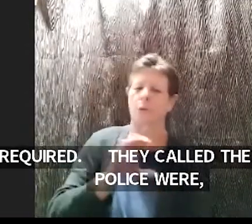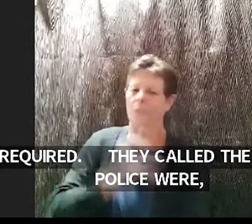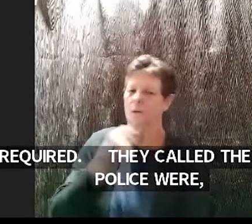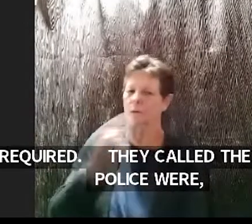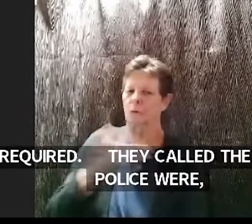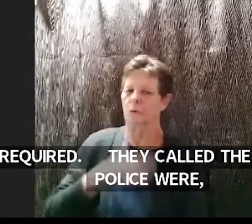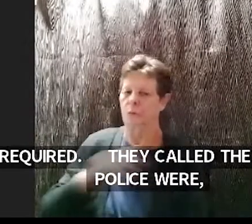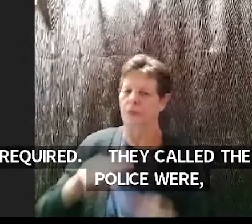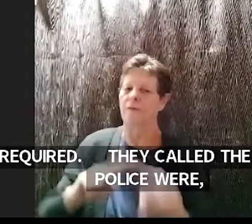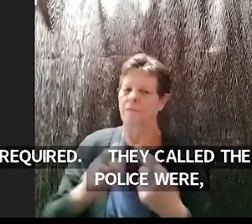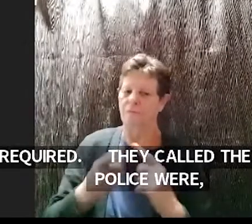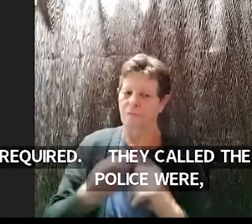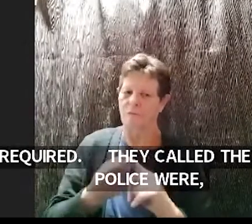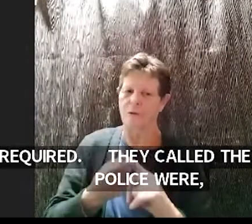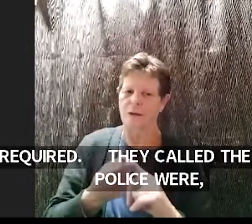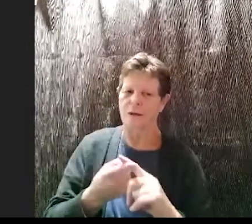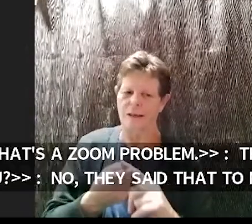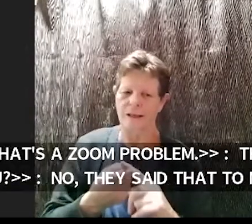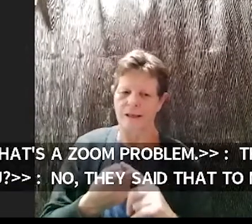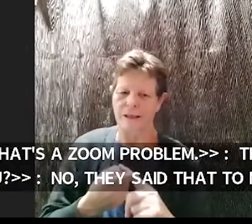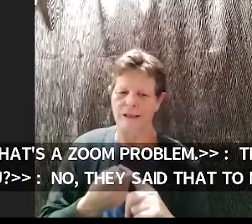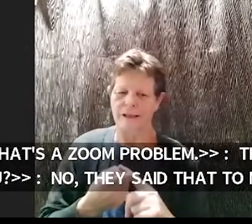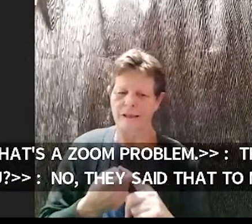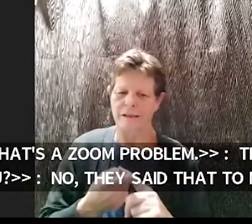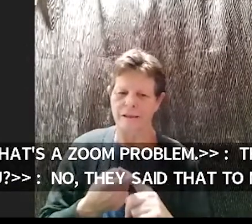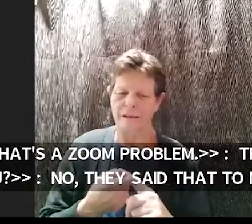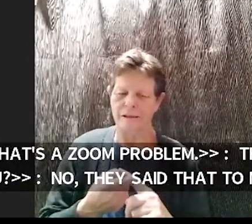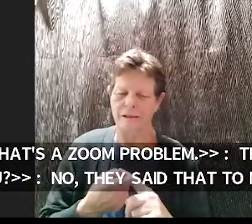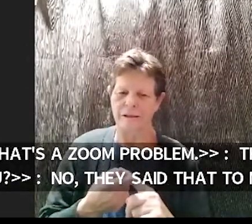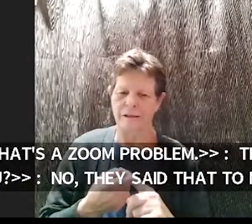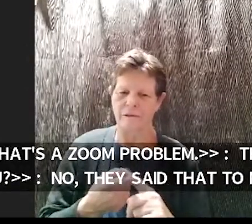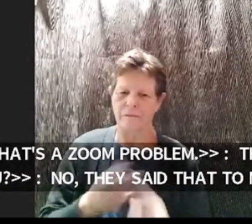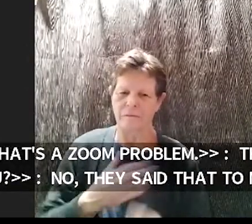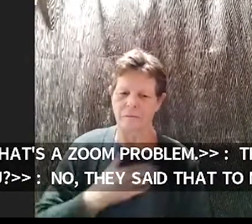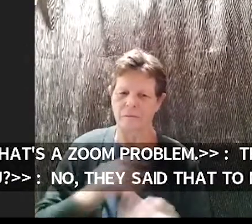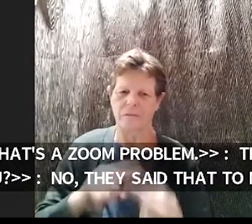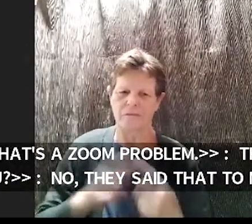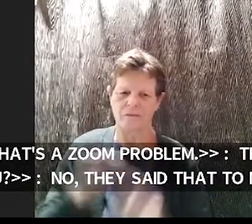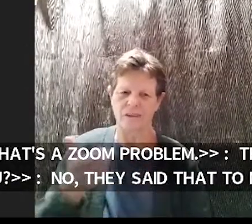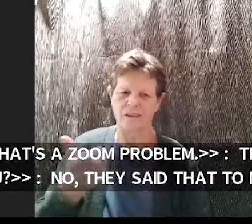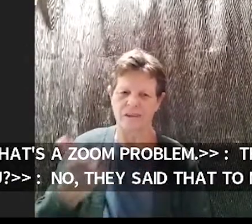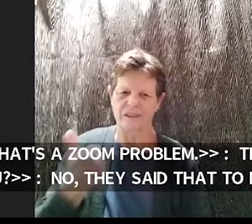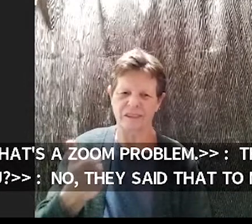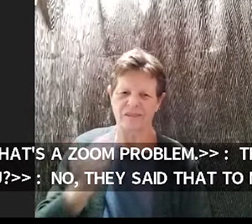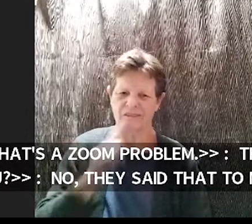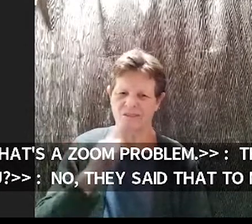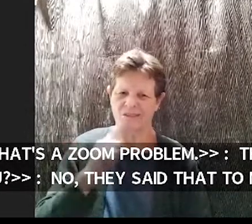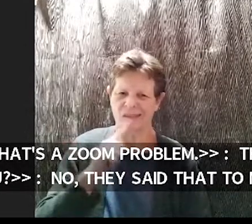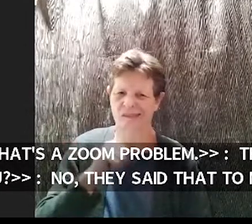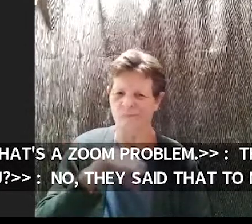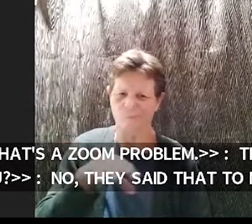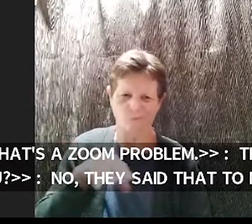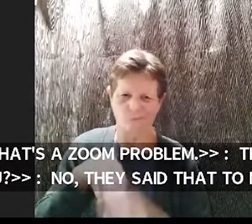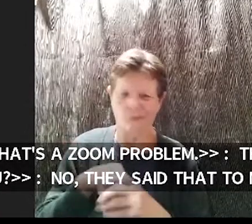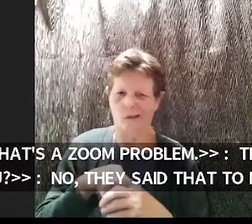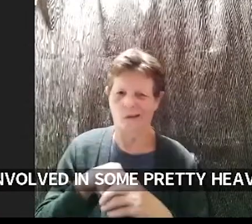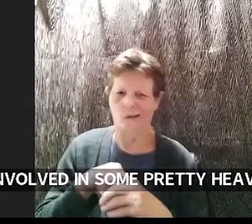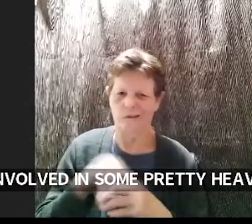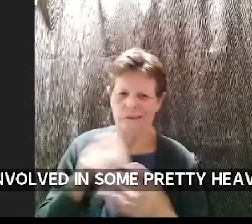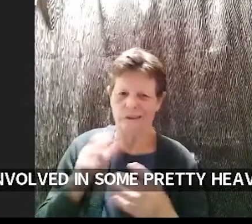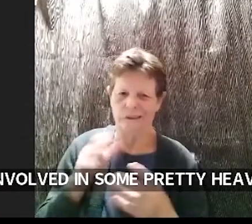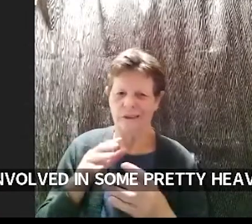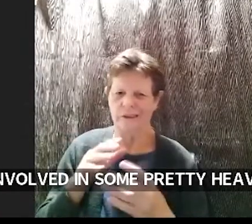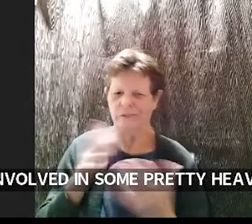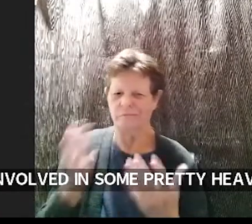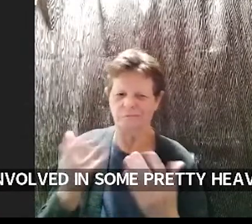involved in some pretty heavy like abolition a tab stuff but you know it's still like